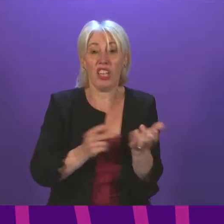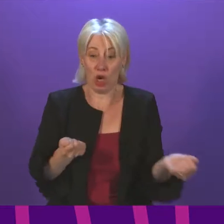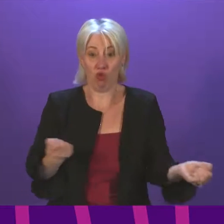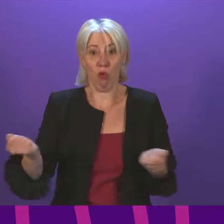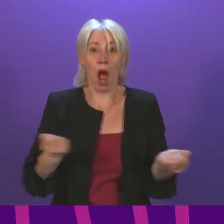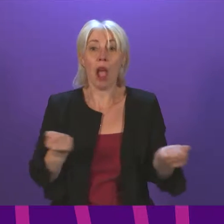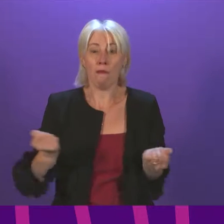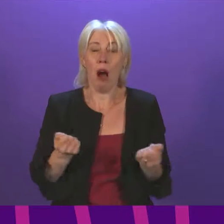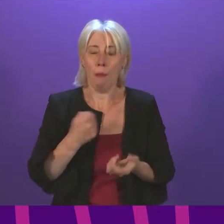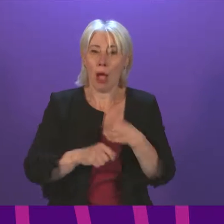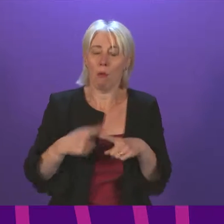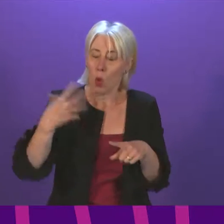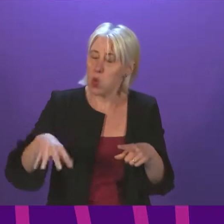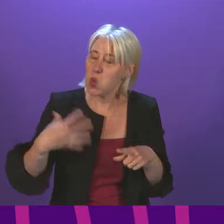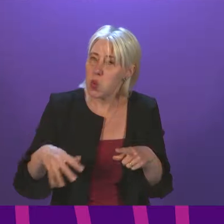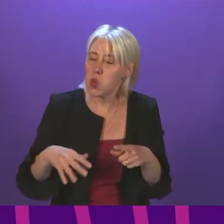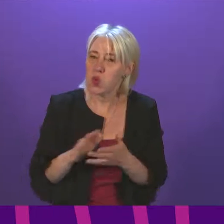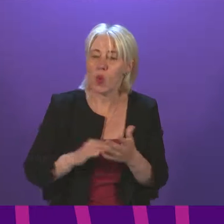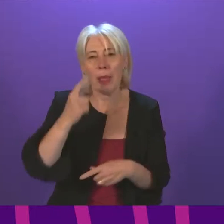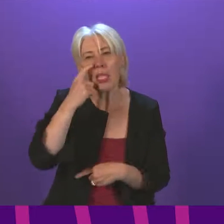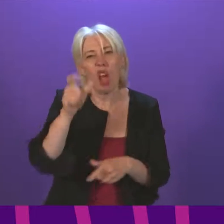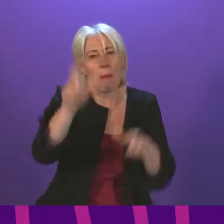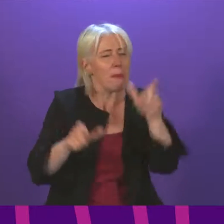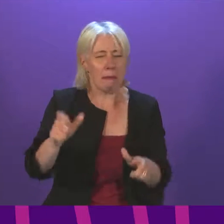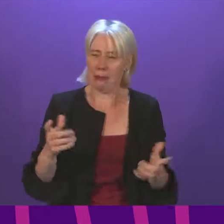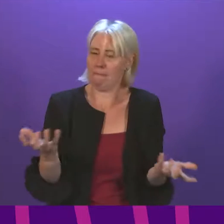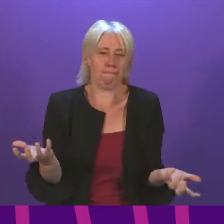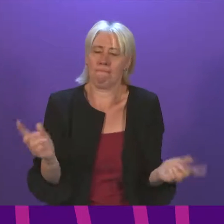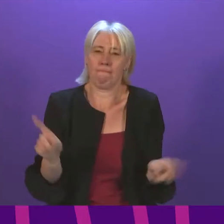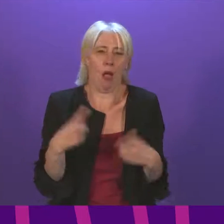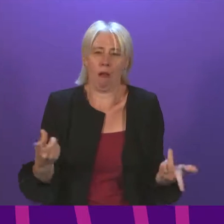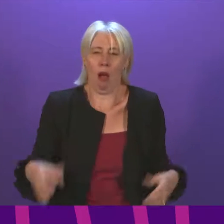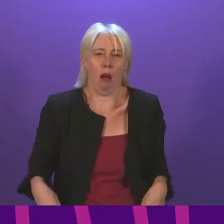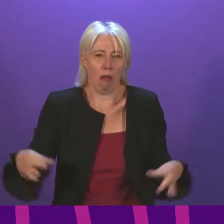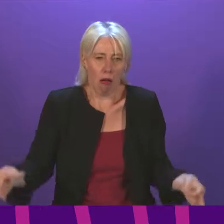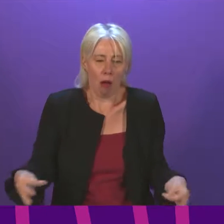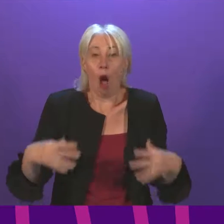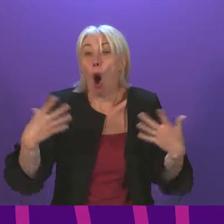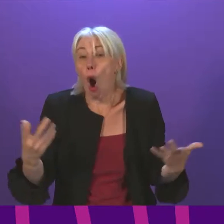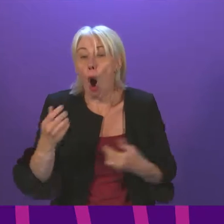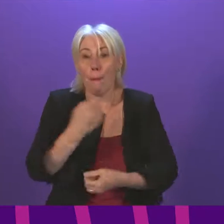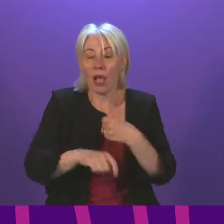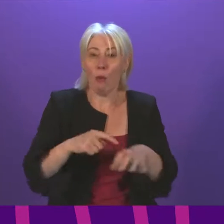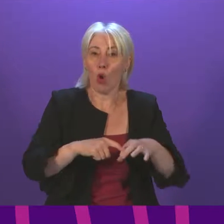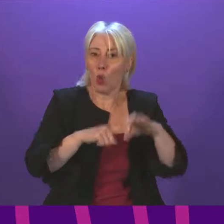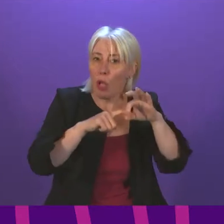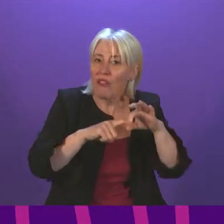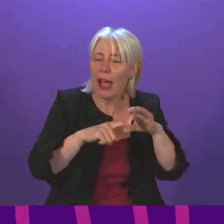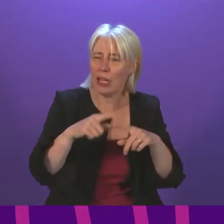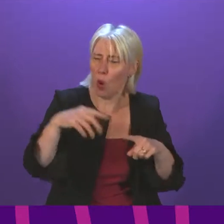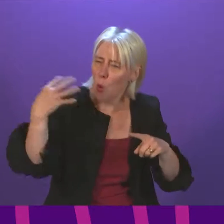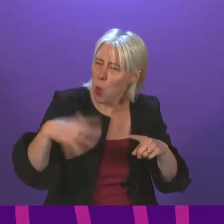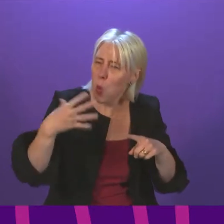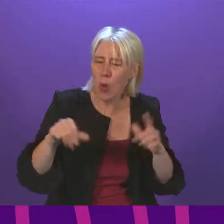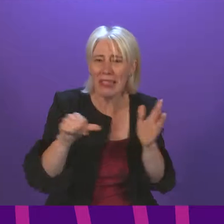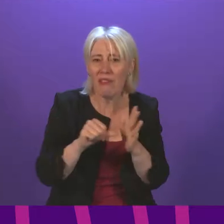that prevents many young people entering the profession. Once they have qualified they find it hard to get a job because the insurance premiums